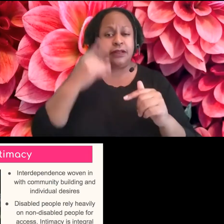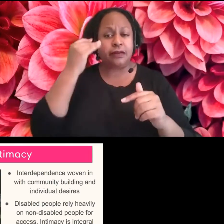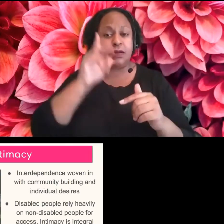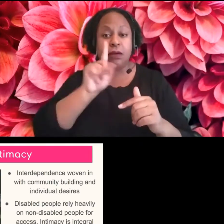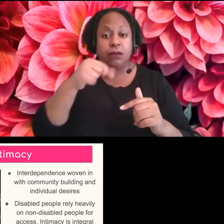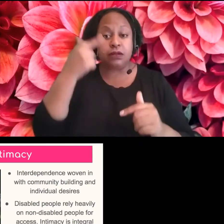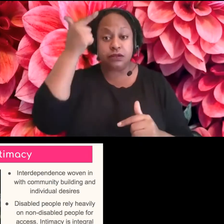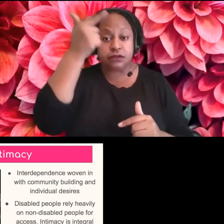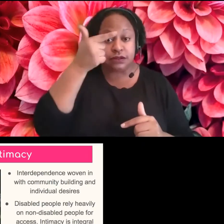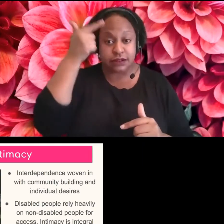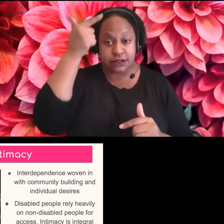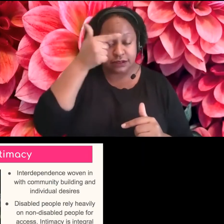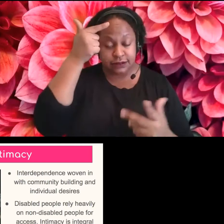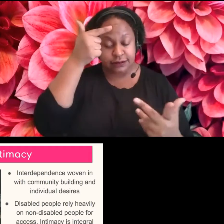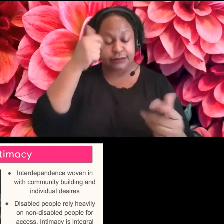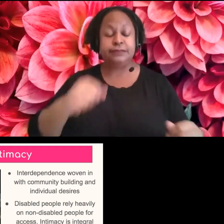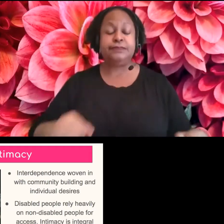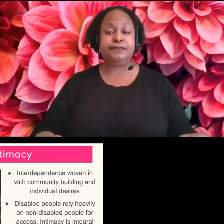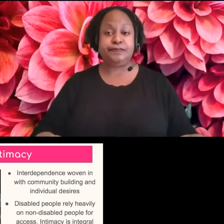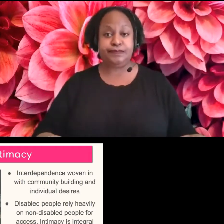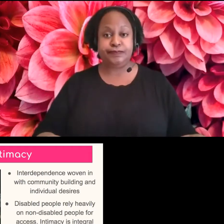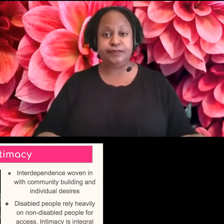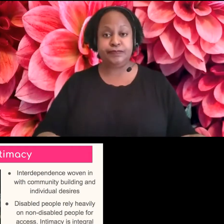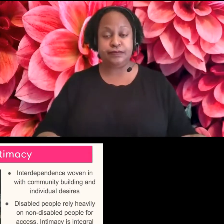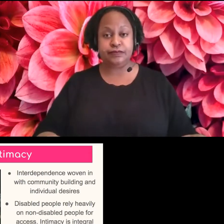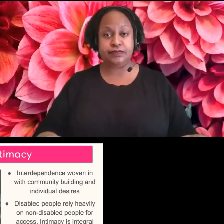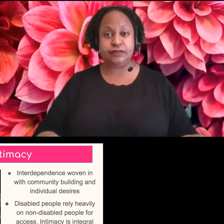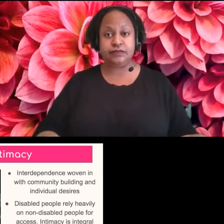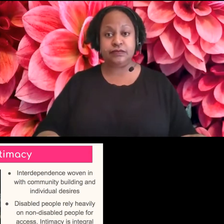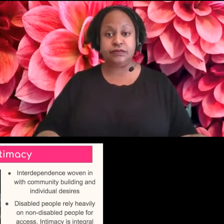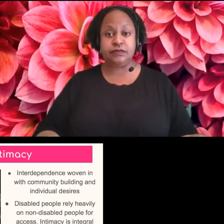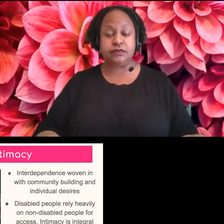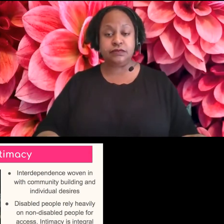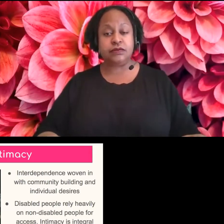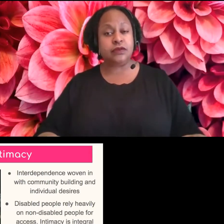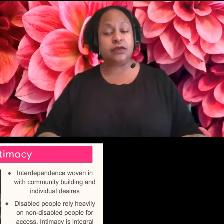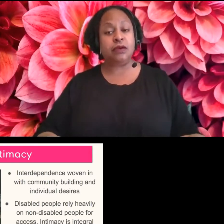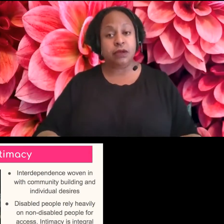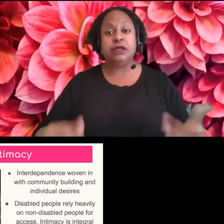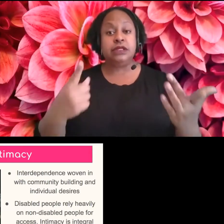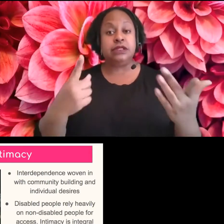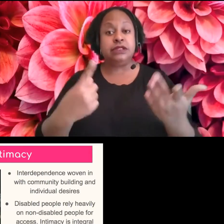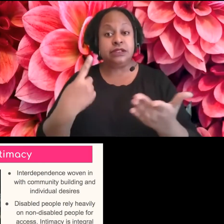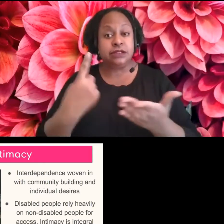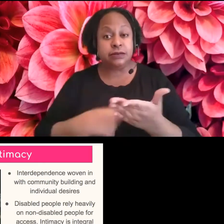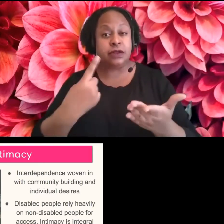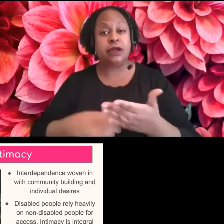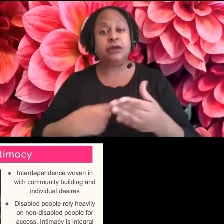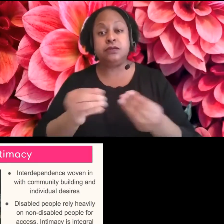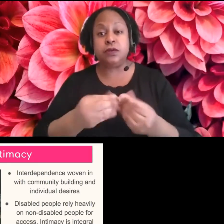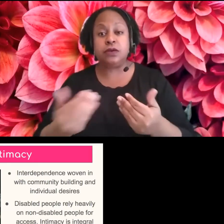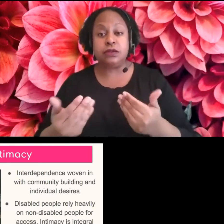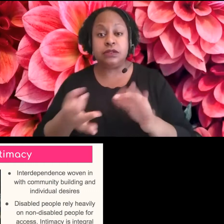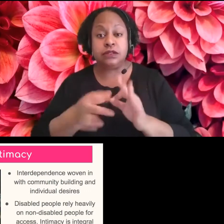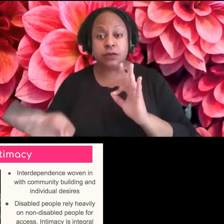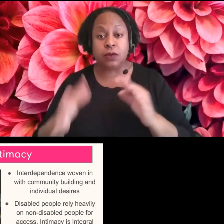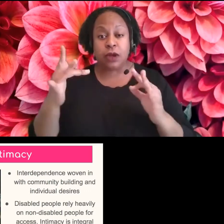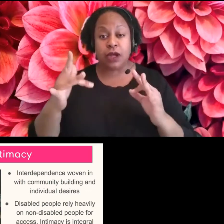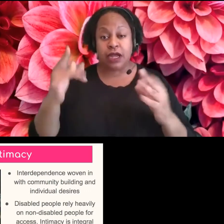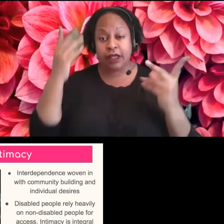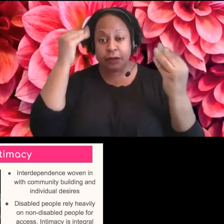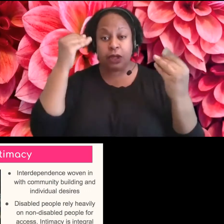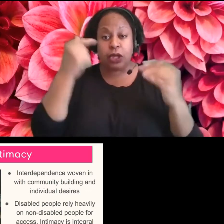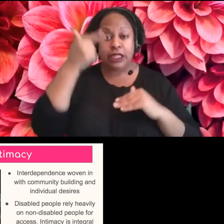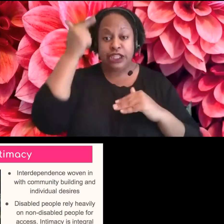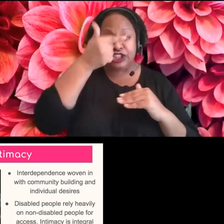Um, I think that's also, it makes it much simpler than getting bogged down by the anxiety of logistics and remembering